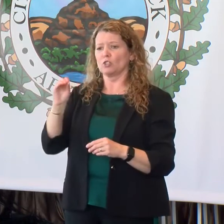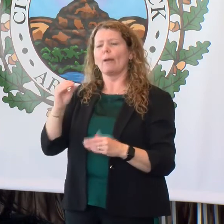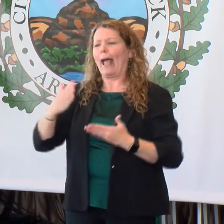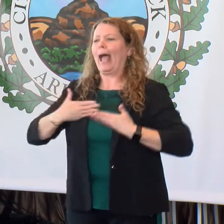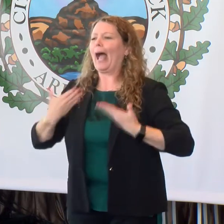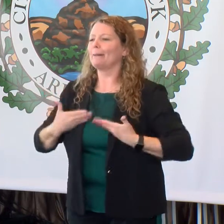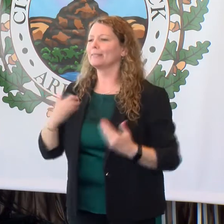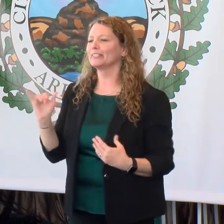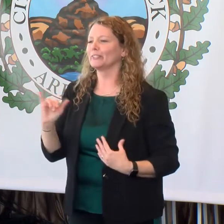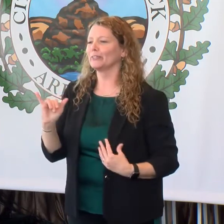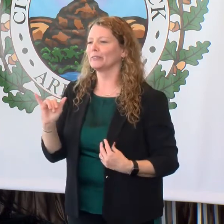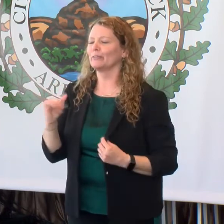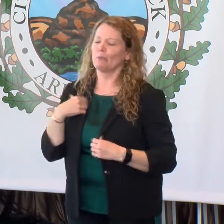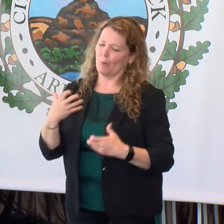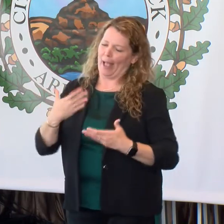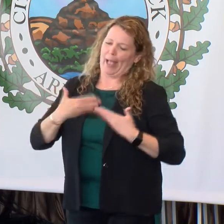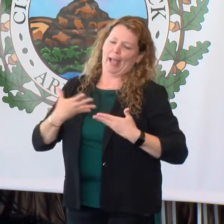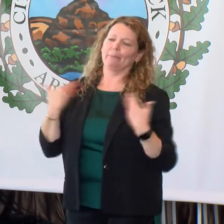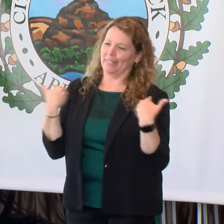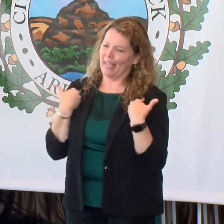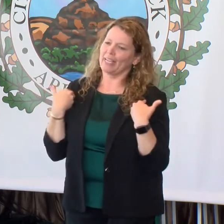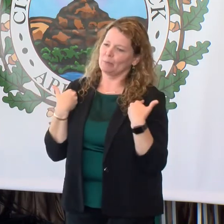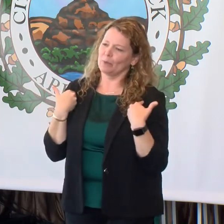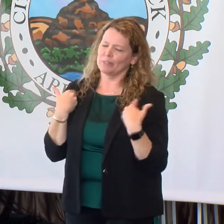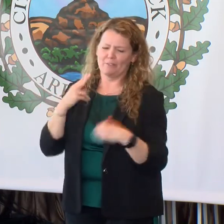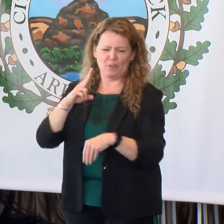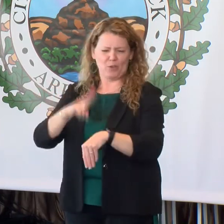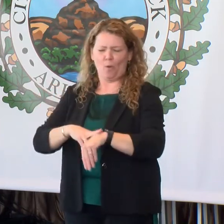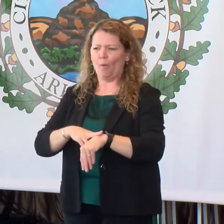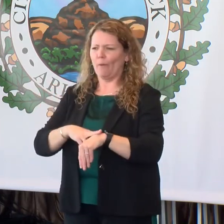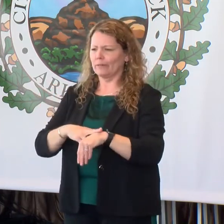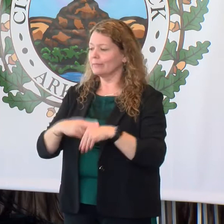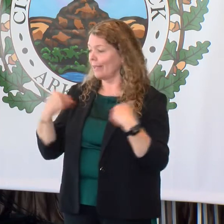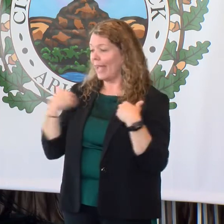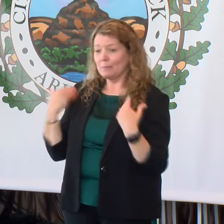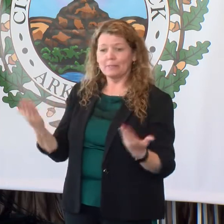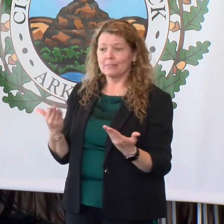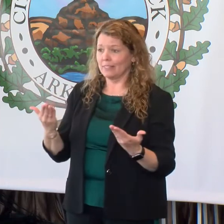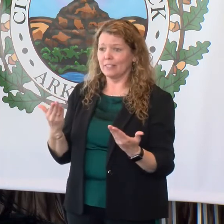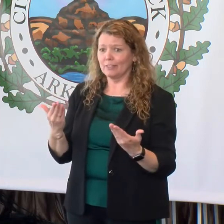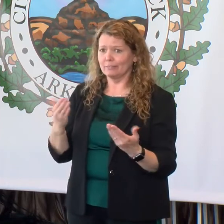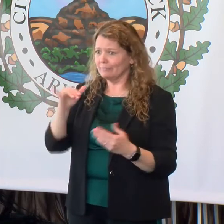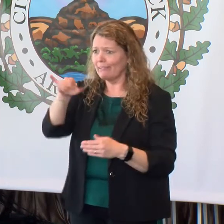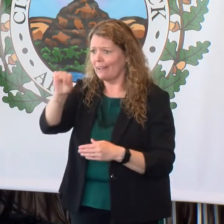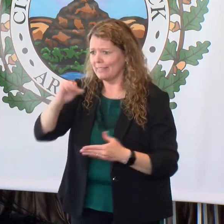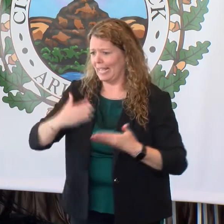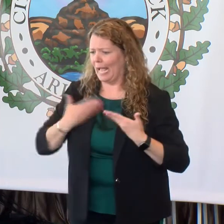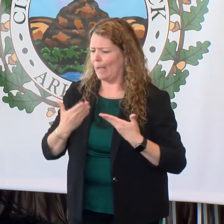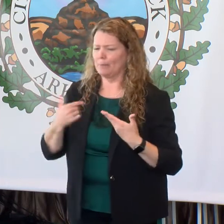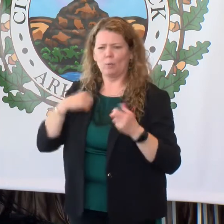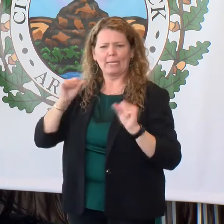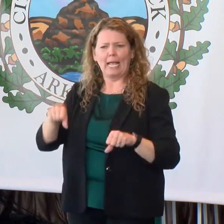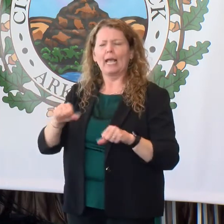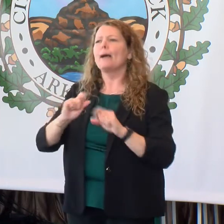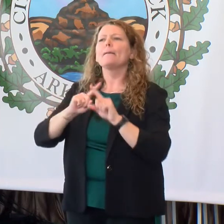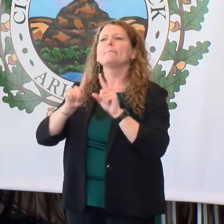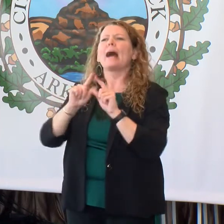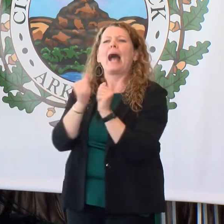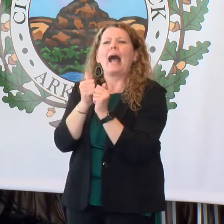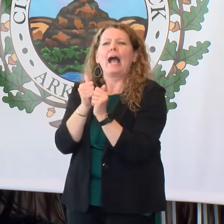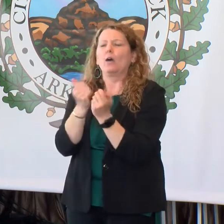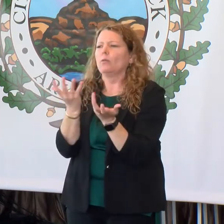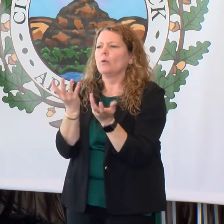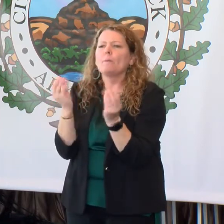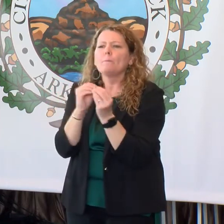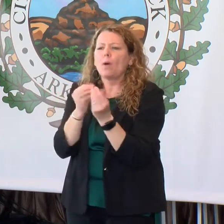happy as possible. We want happy animals. Well, of course, our animals are happy, and we can make sure that that's being done great. But how do we provide